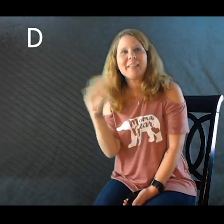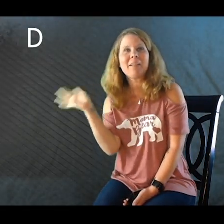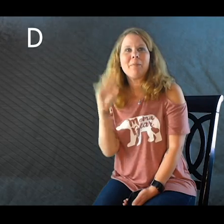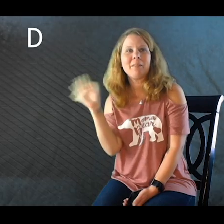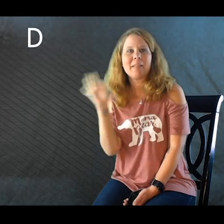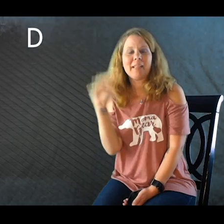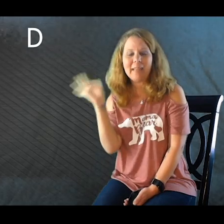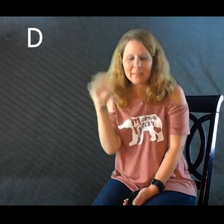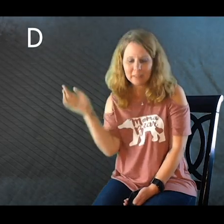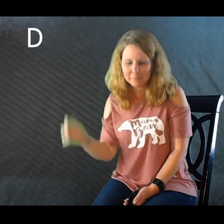See you later.